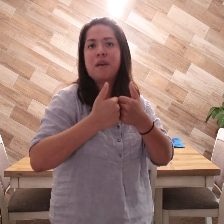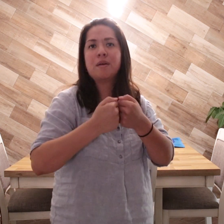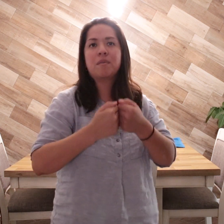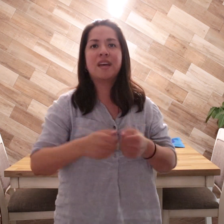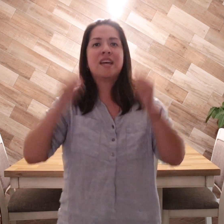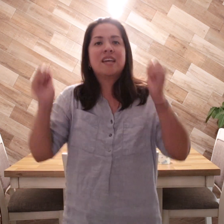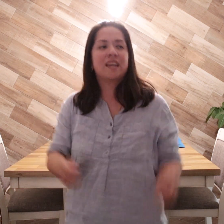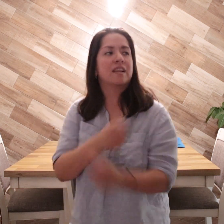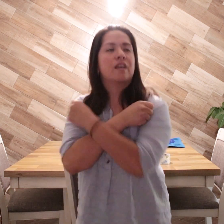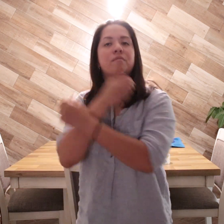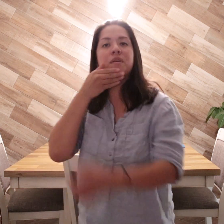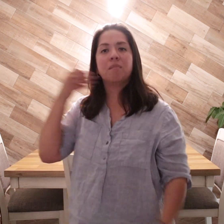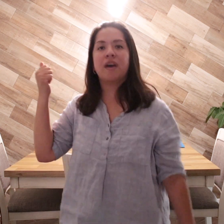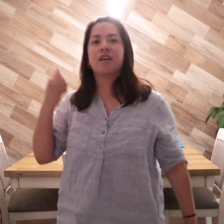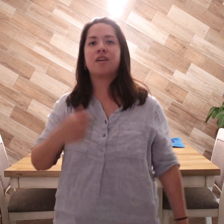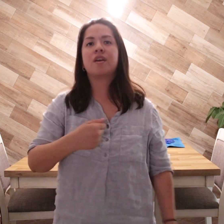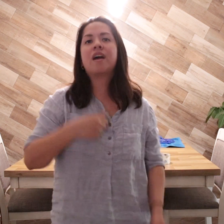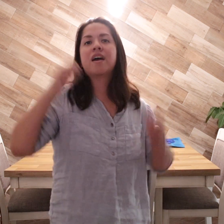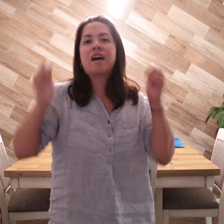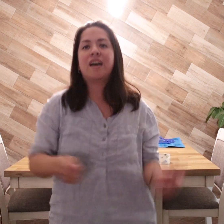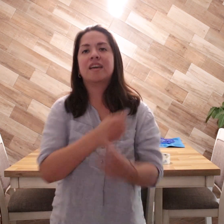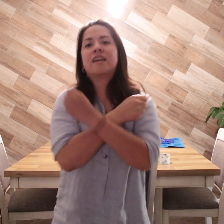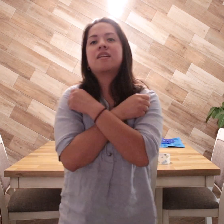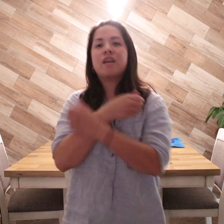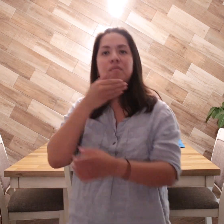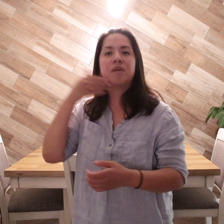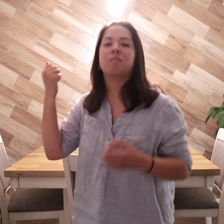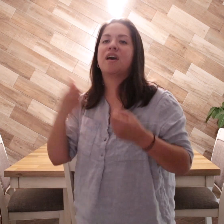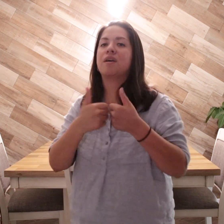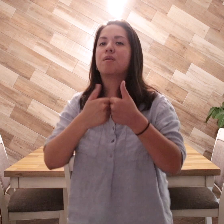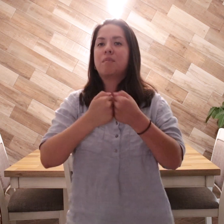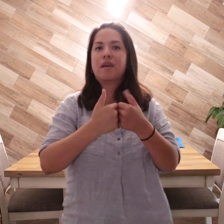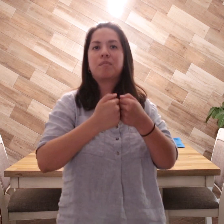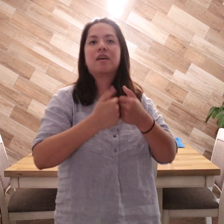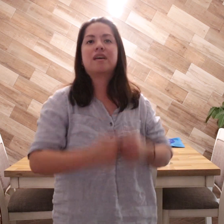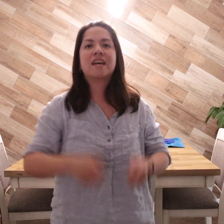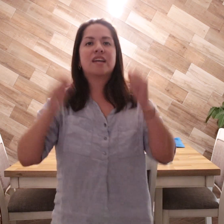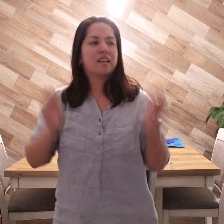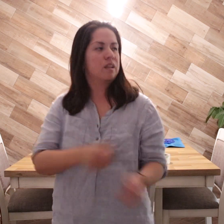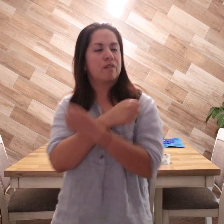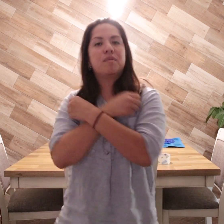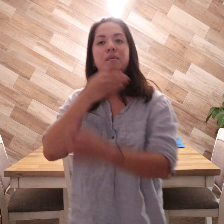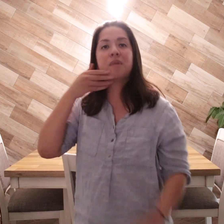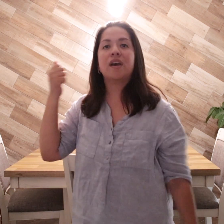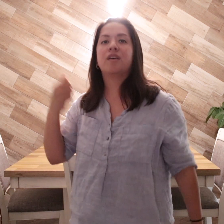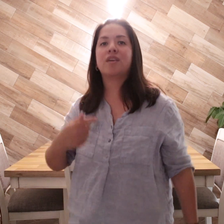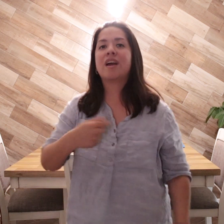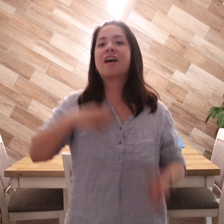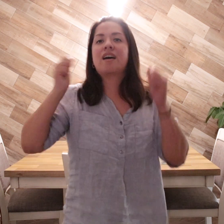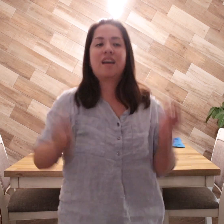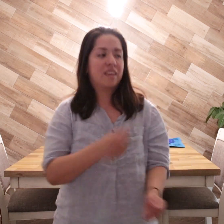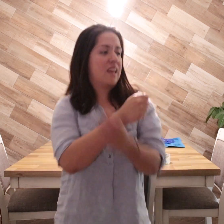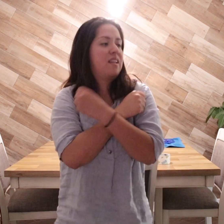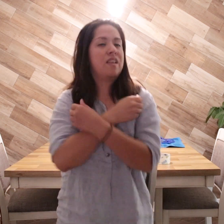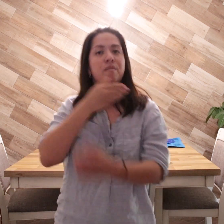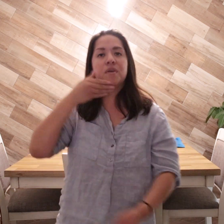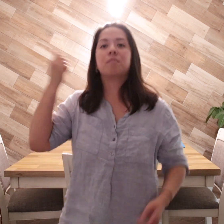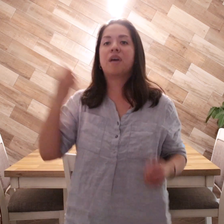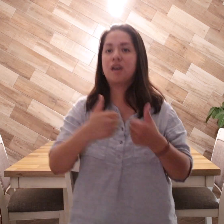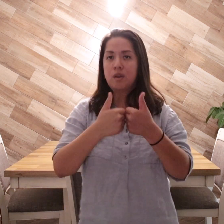baby I can love you better, oh, you love me better, baby I love you better, oh, you love me better,